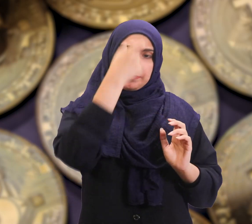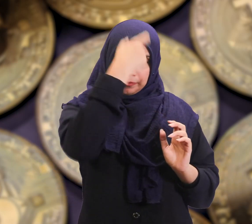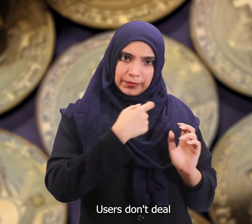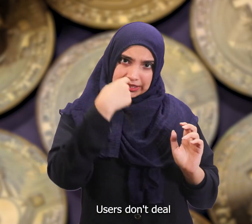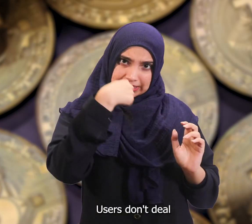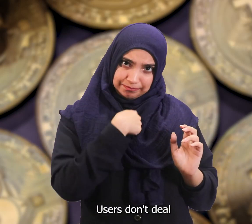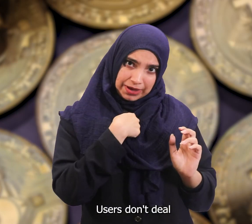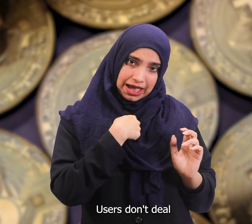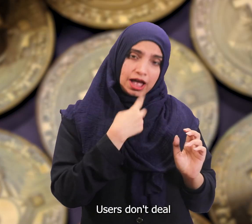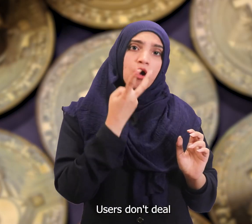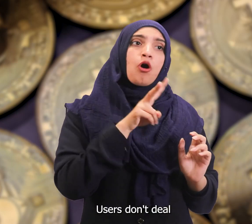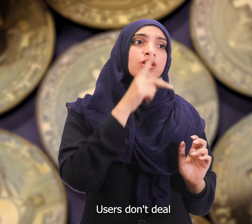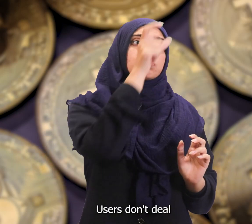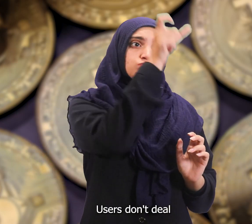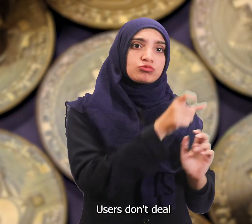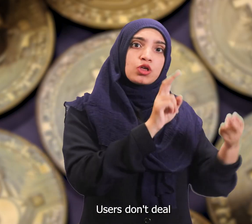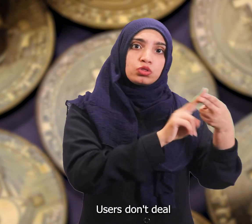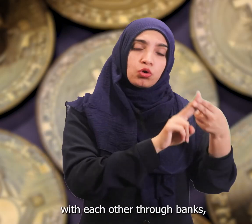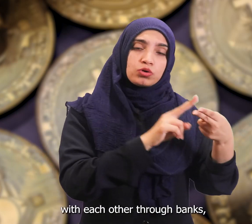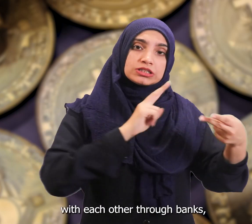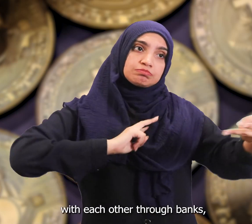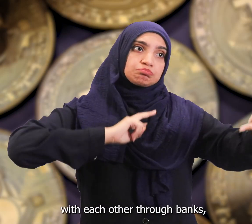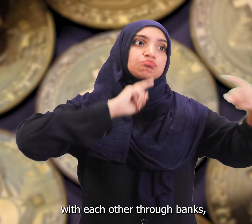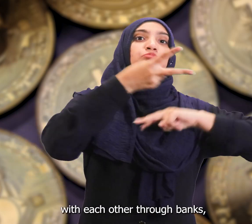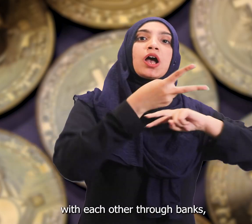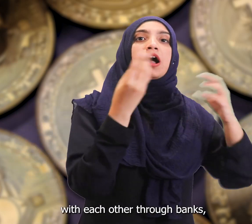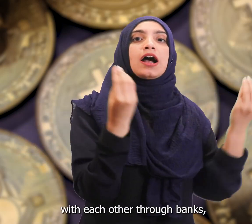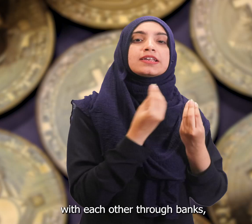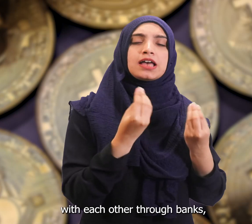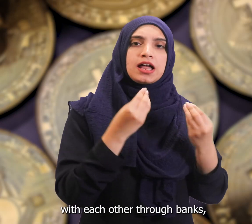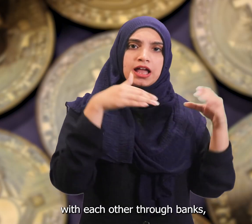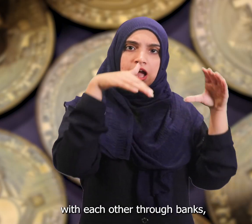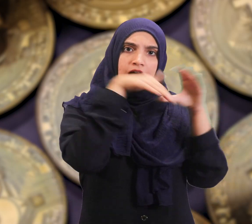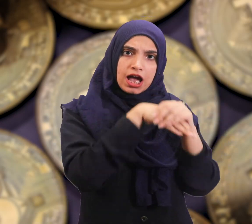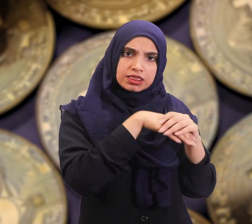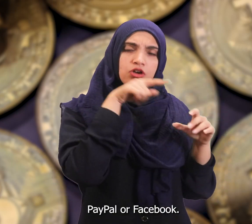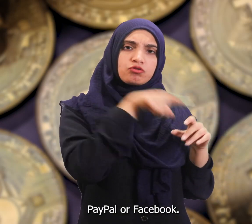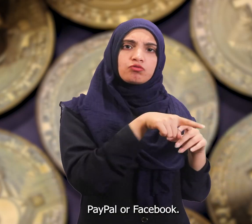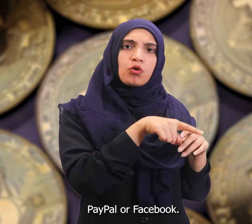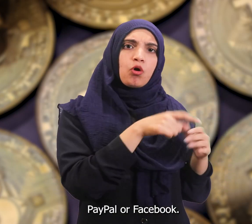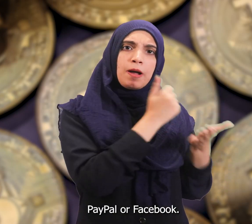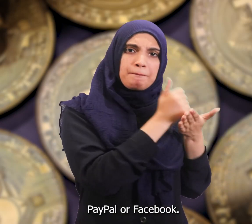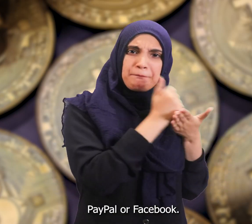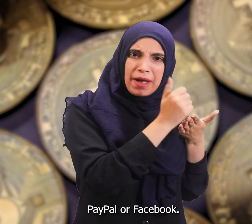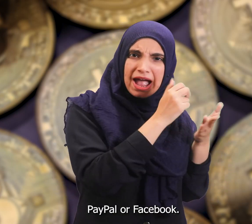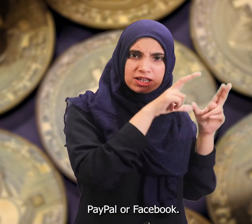users don't deal with each other through banks, paypal, or facebook.